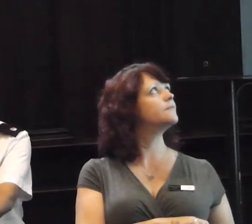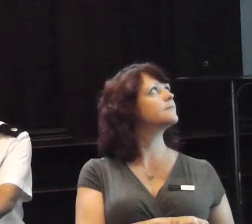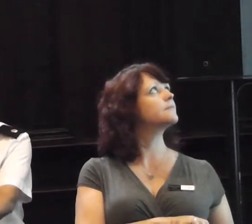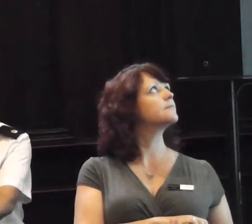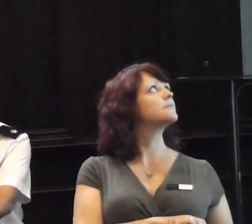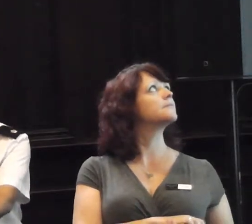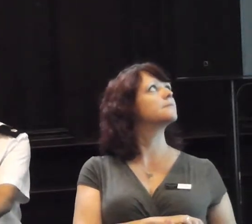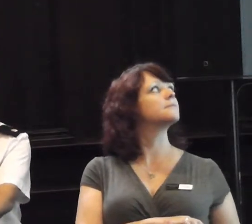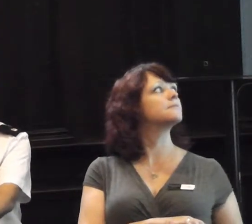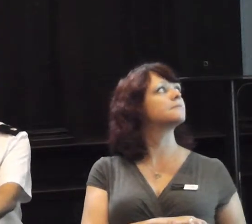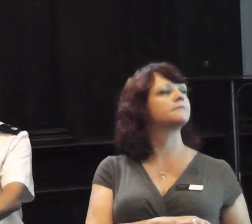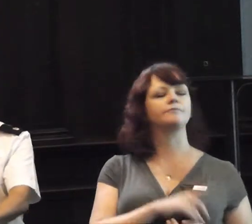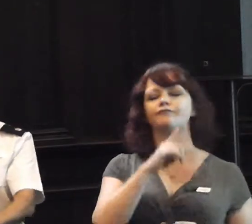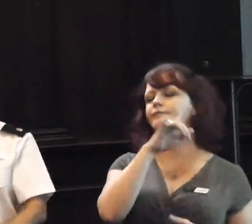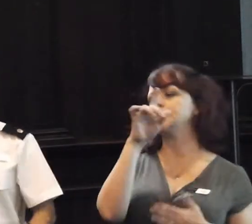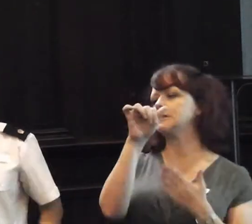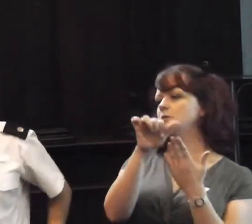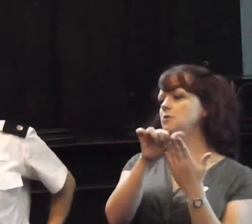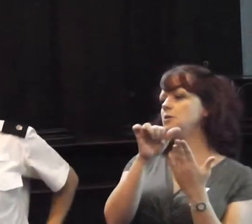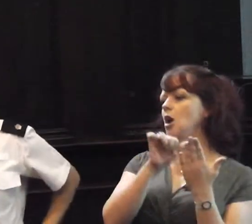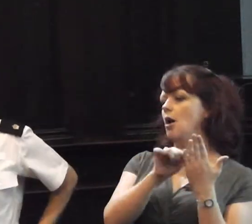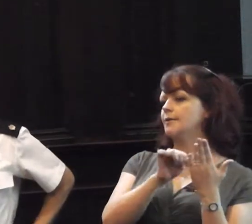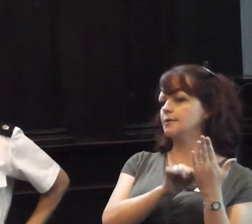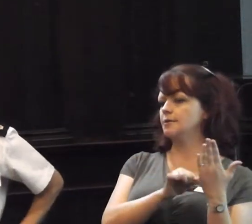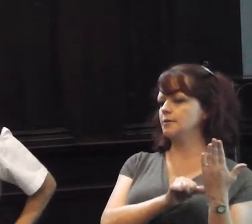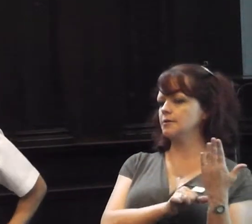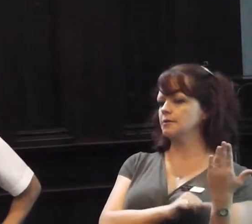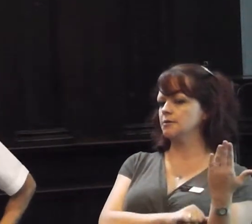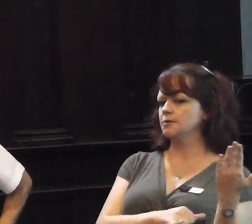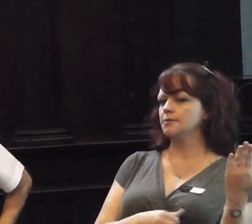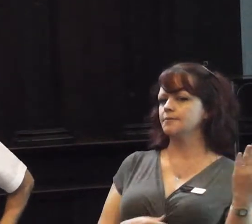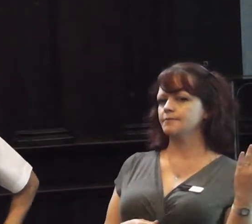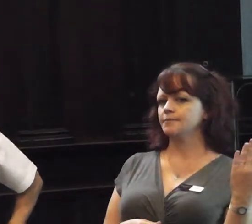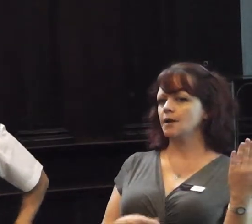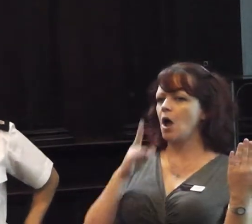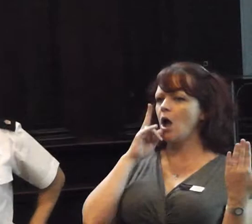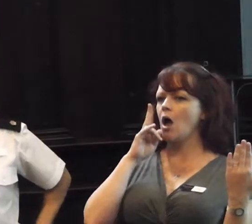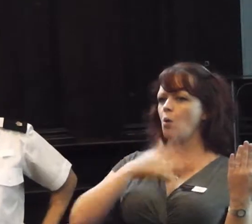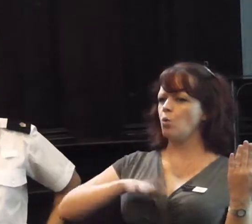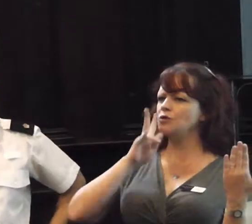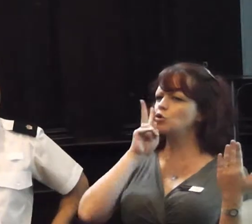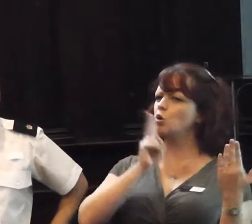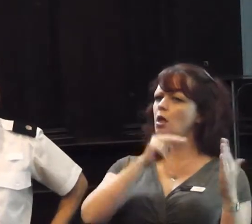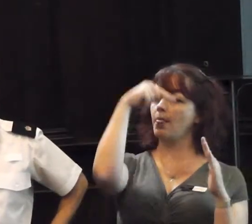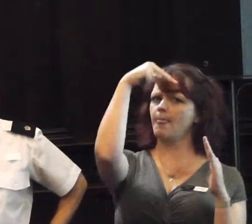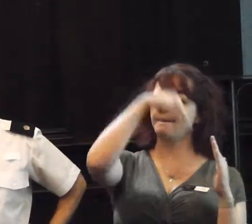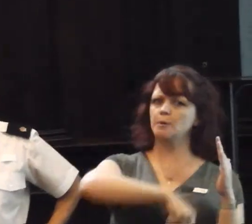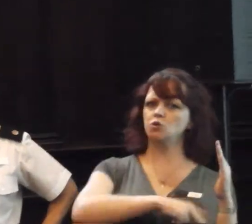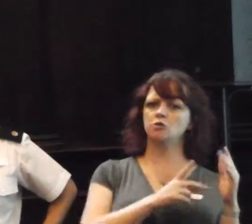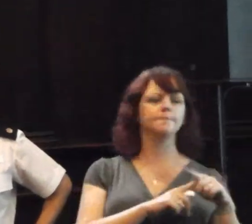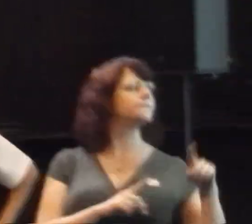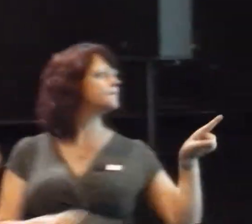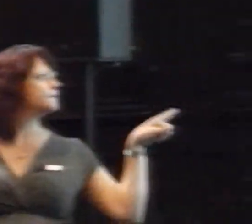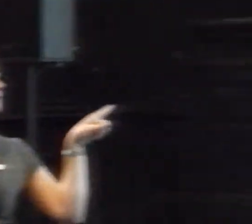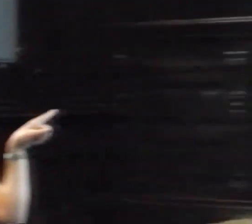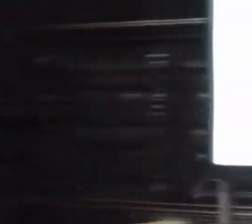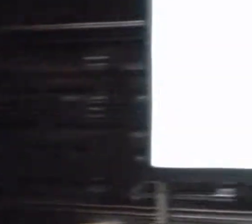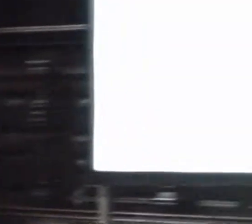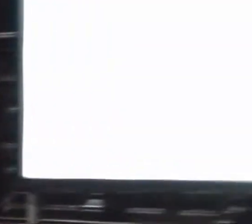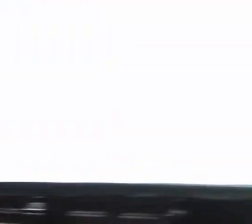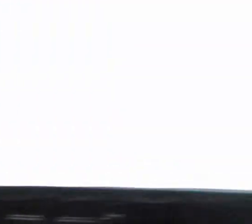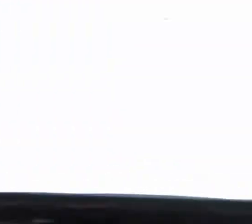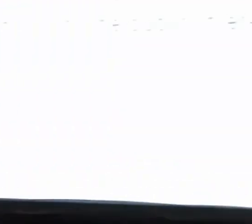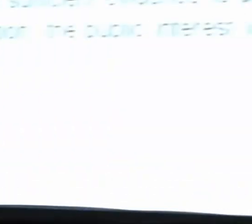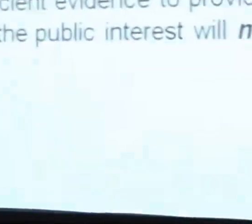Prosecutions, has guidance. I want to, to, go to the bottom, the paragraph, where it says,